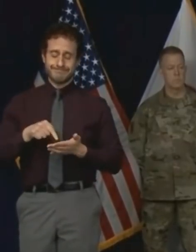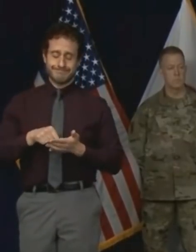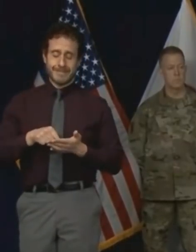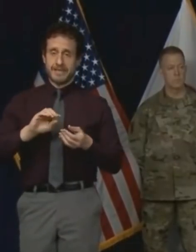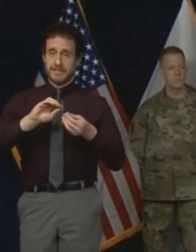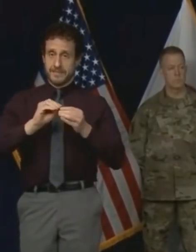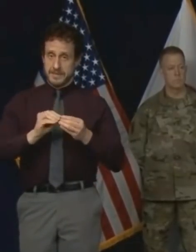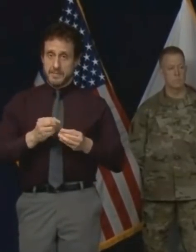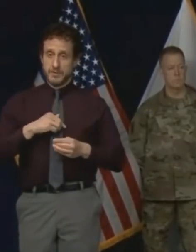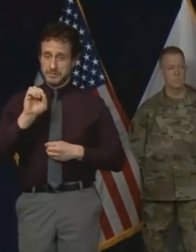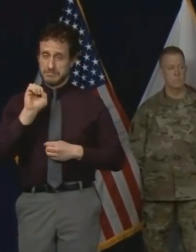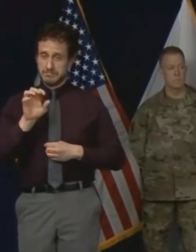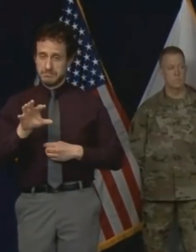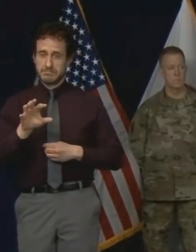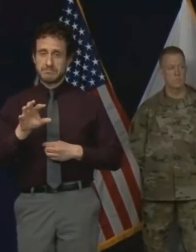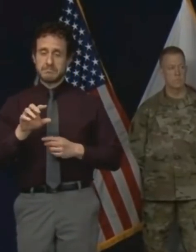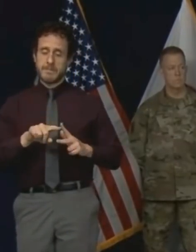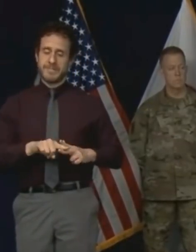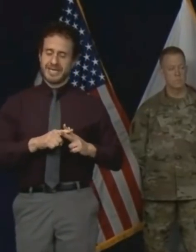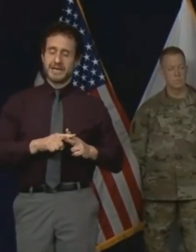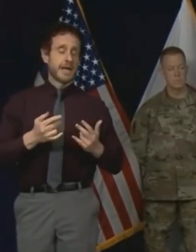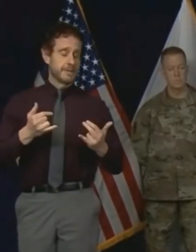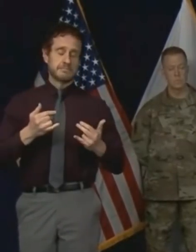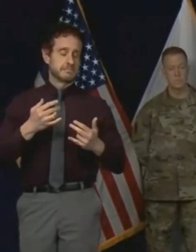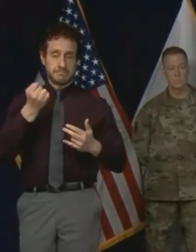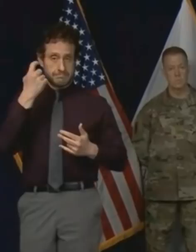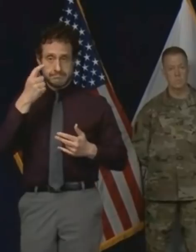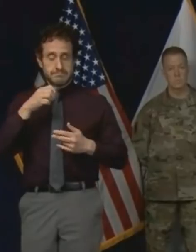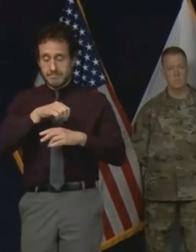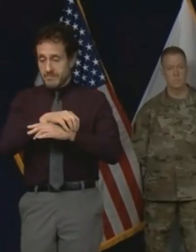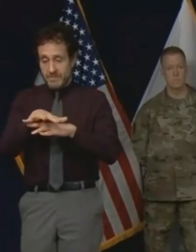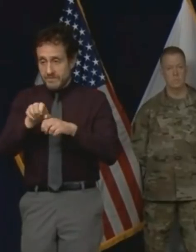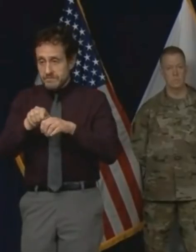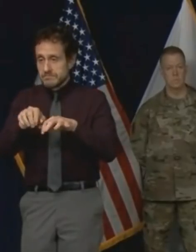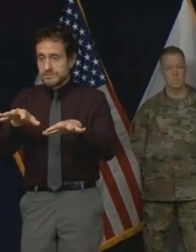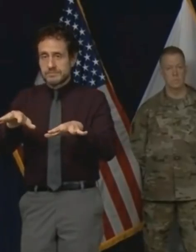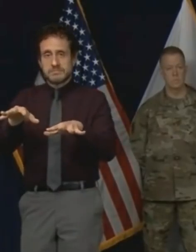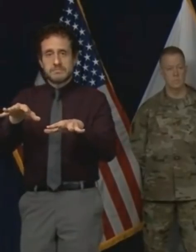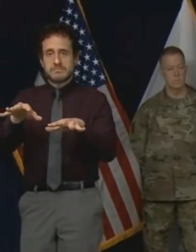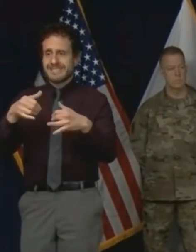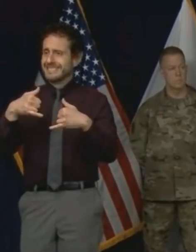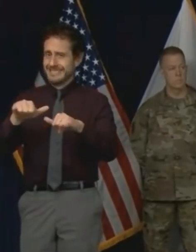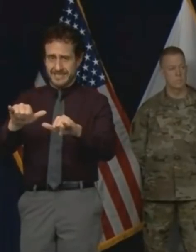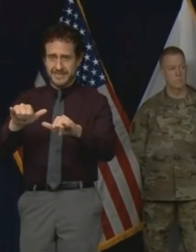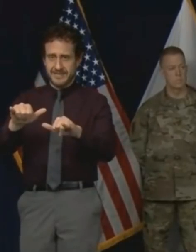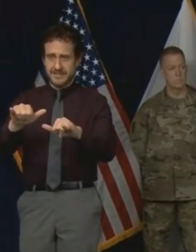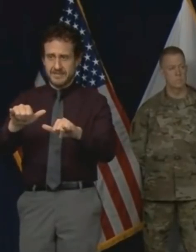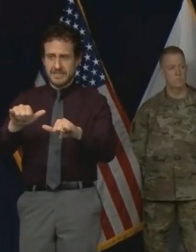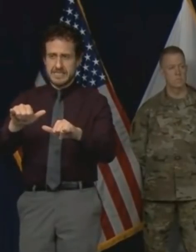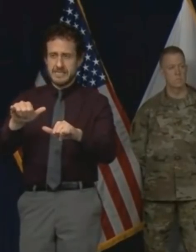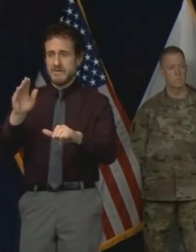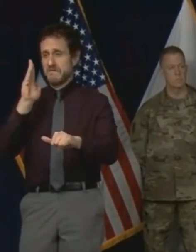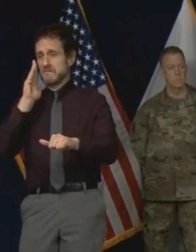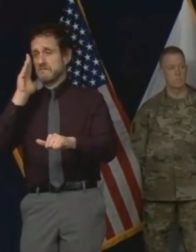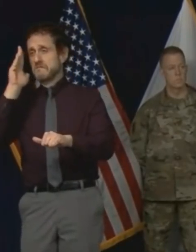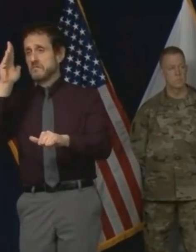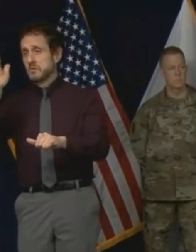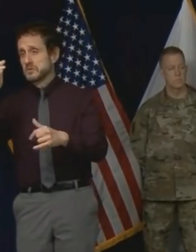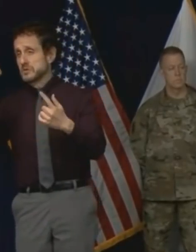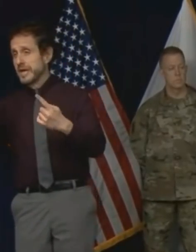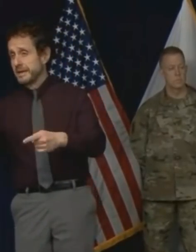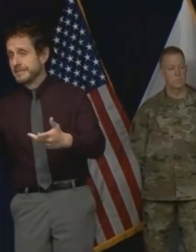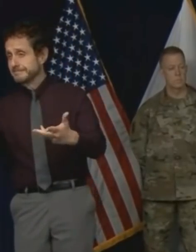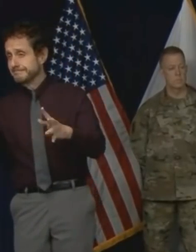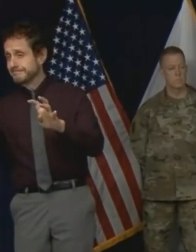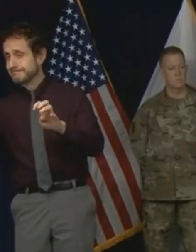figures since this virus is not yet vanquished and there remains so much uncertainty still about